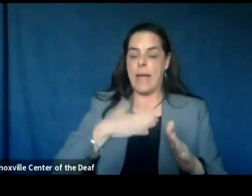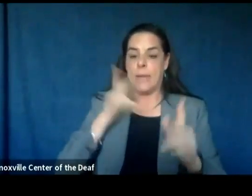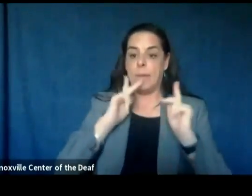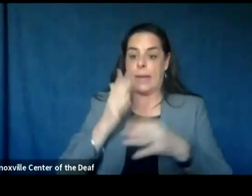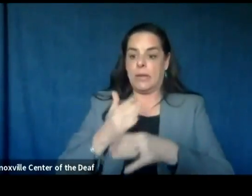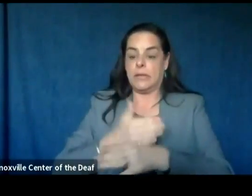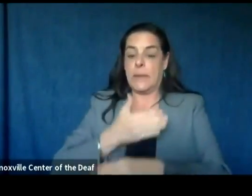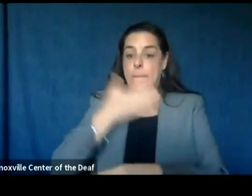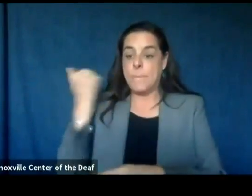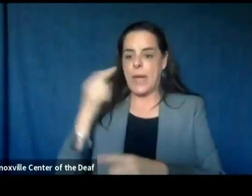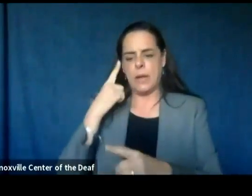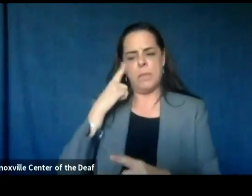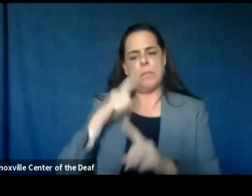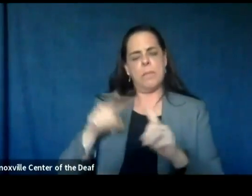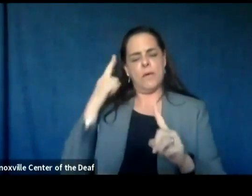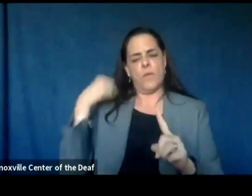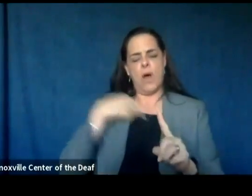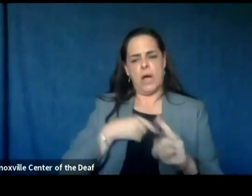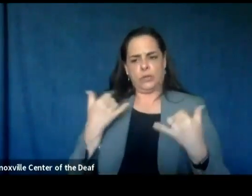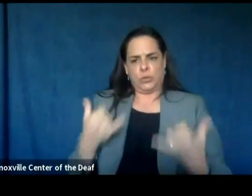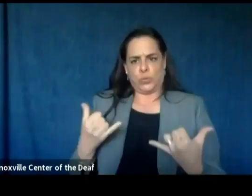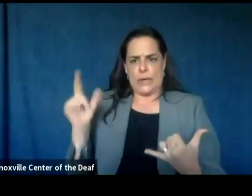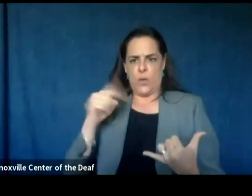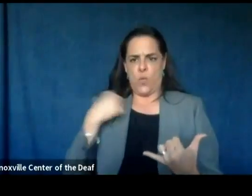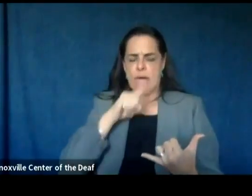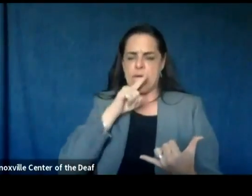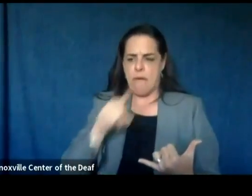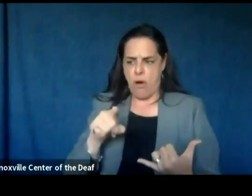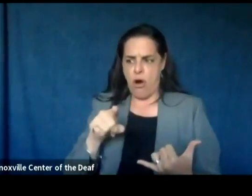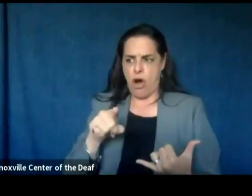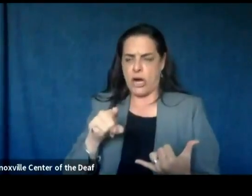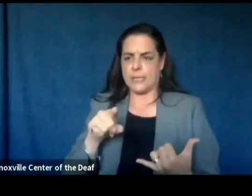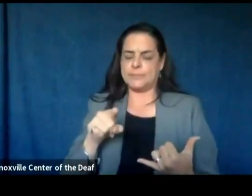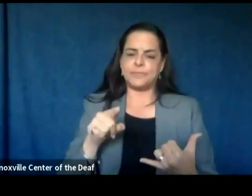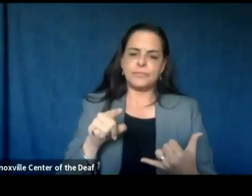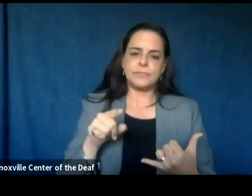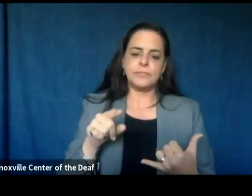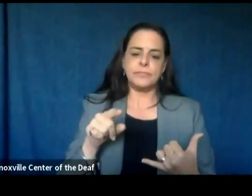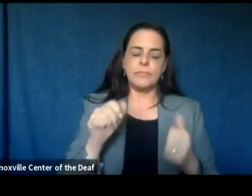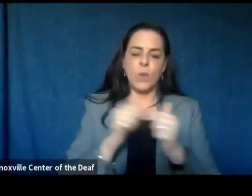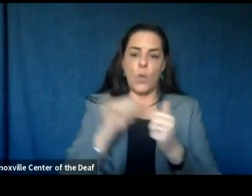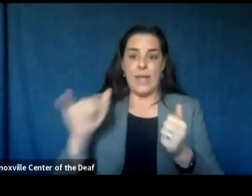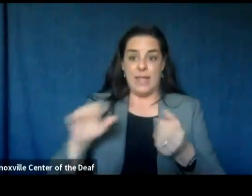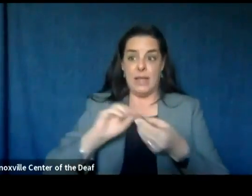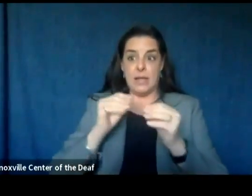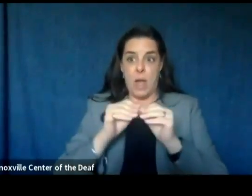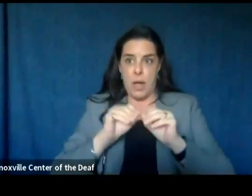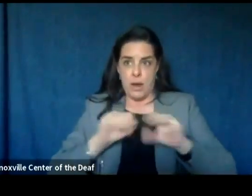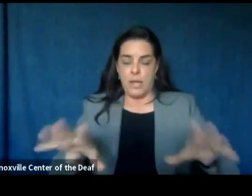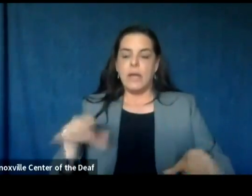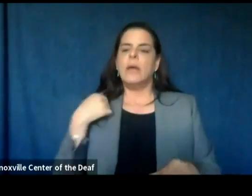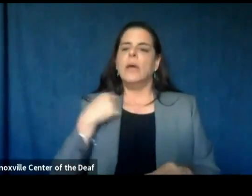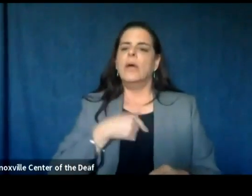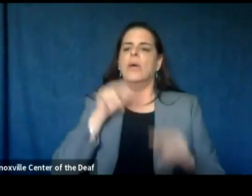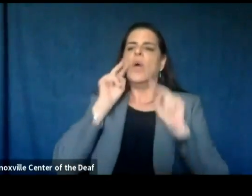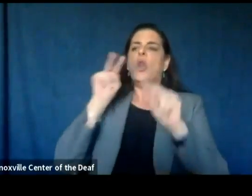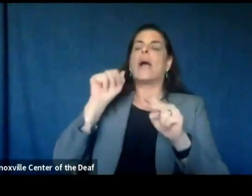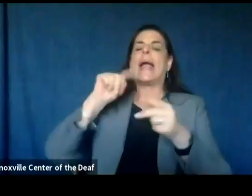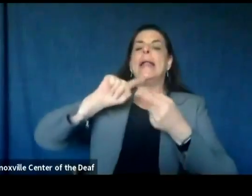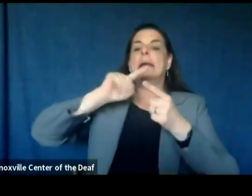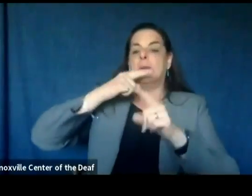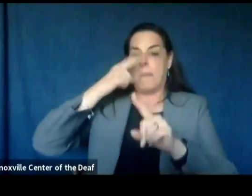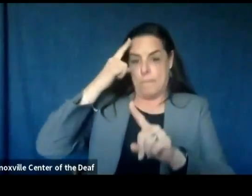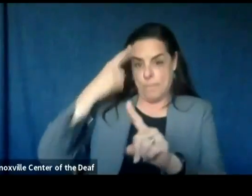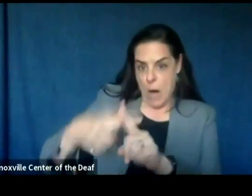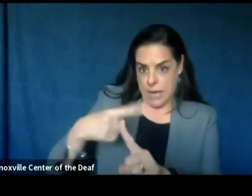working right now where we are in the direct trajectory of this outbreak is that we're looking at positives because